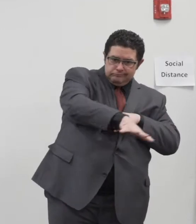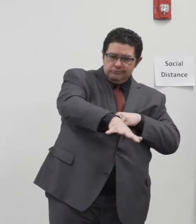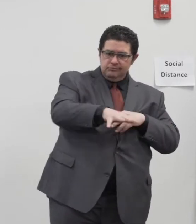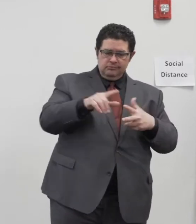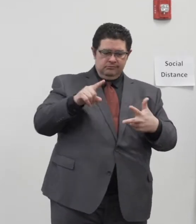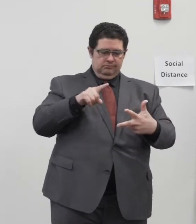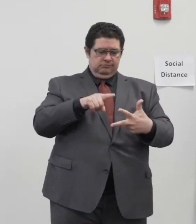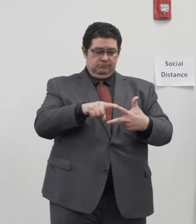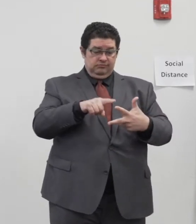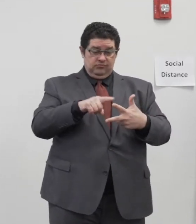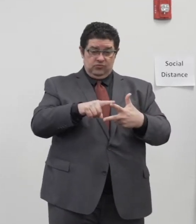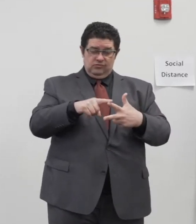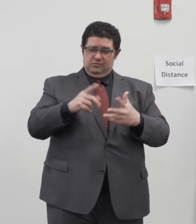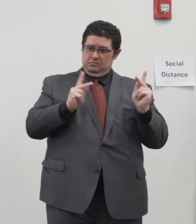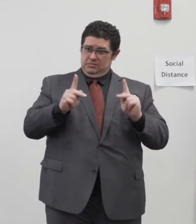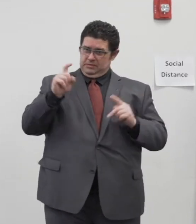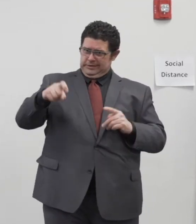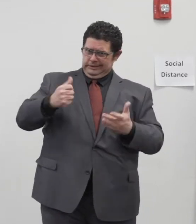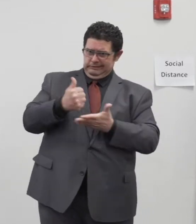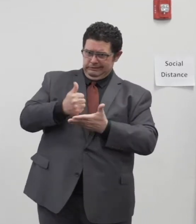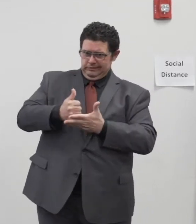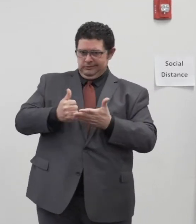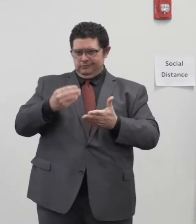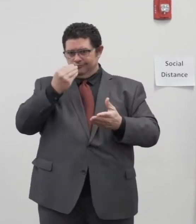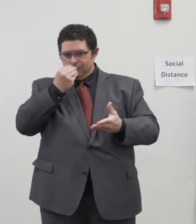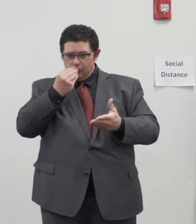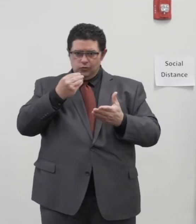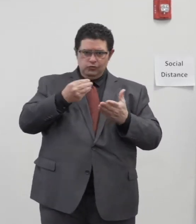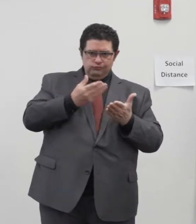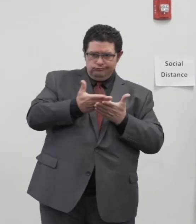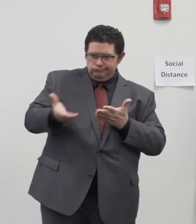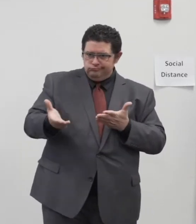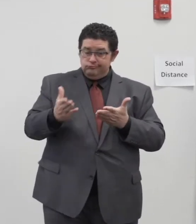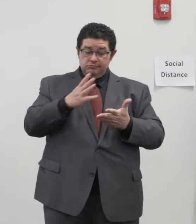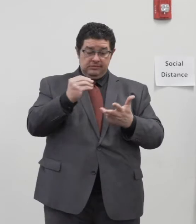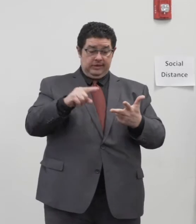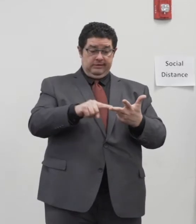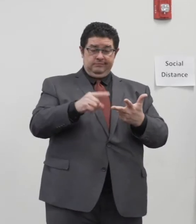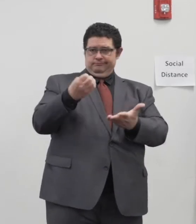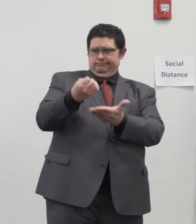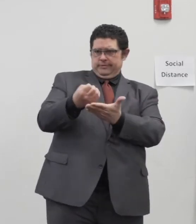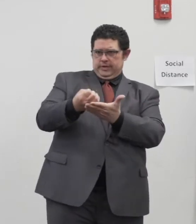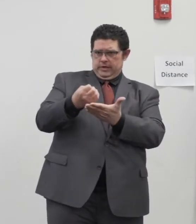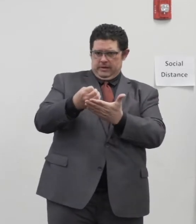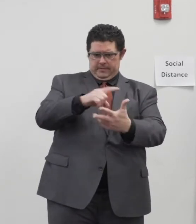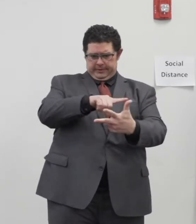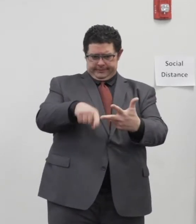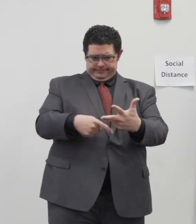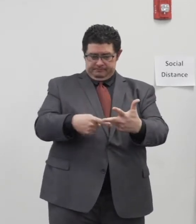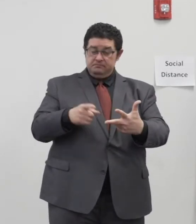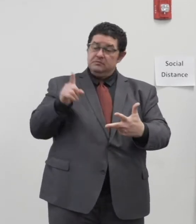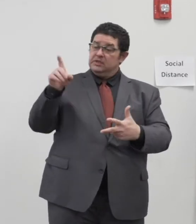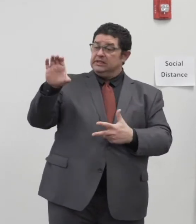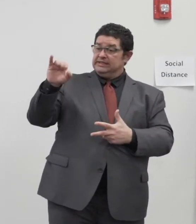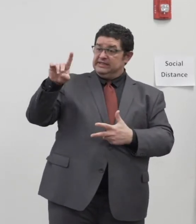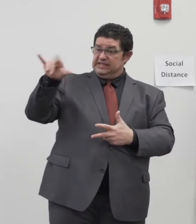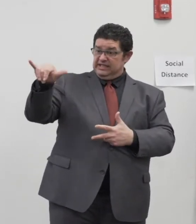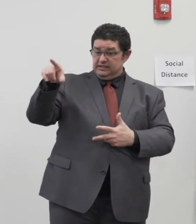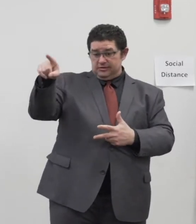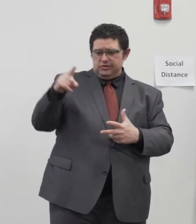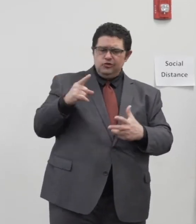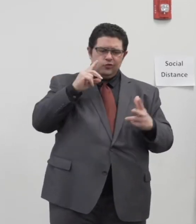humanitarian crisis, and the economic crisis. Cindy will oversee the economic recovery.